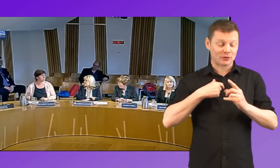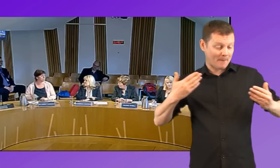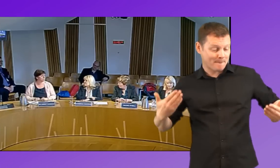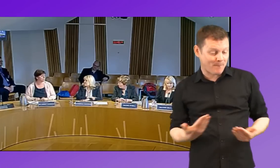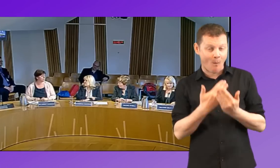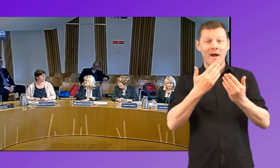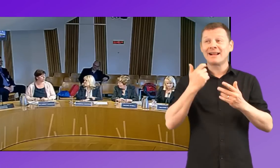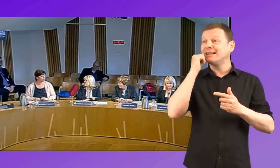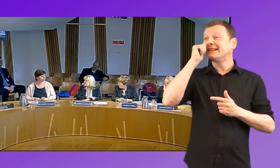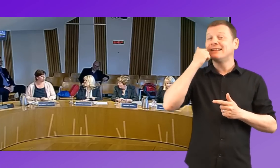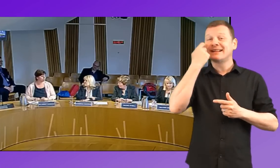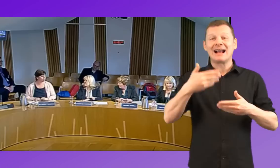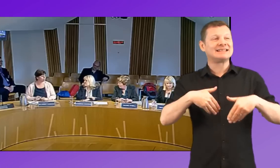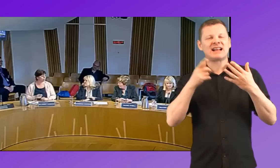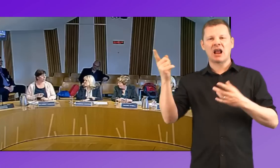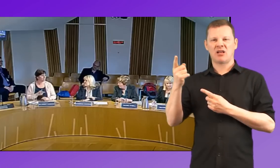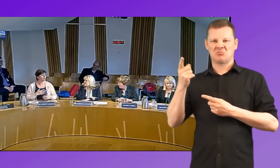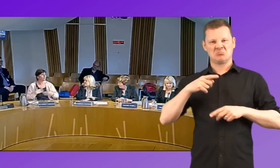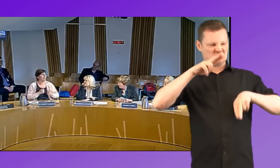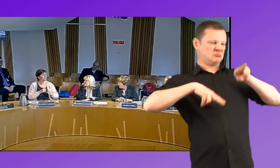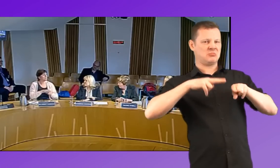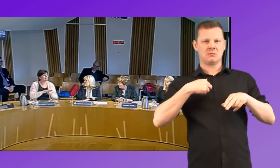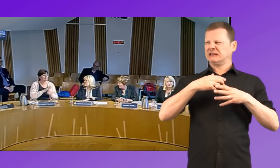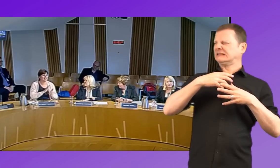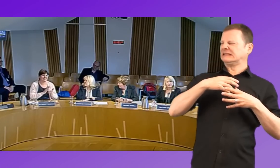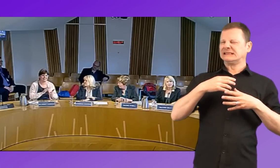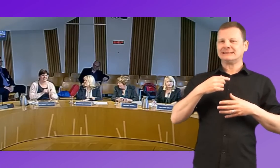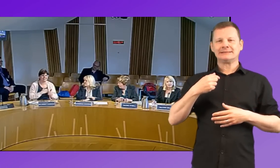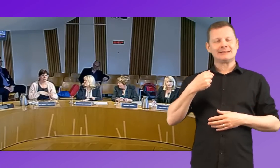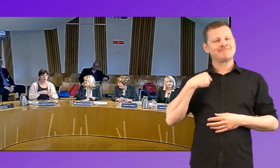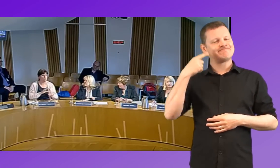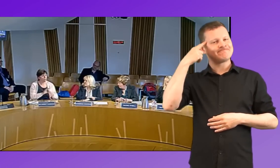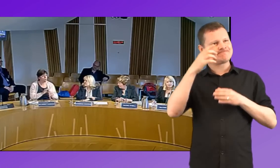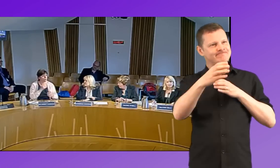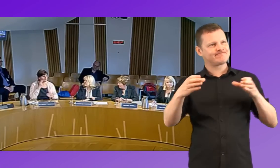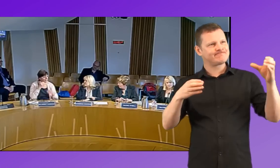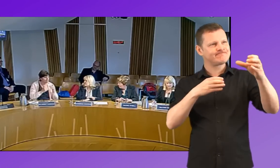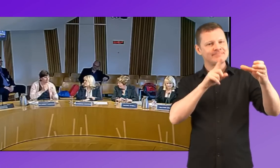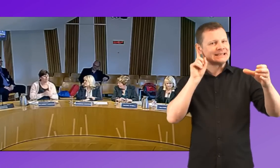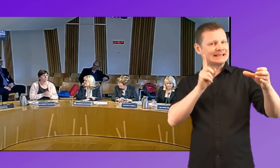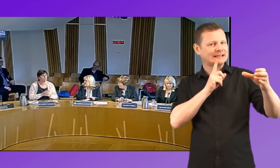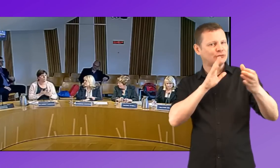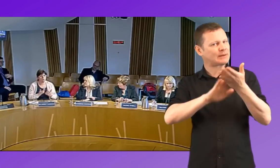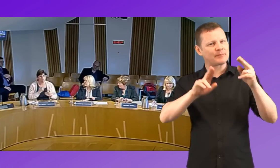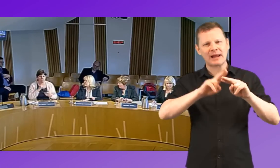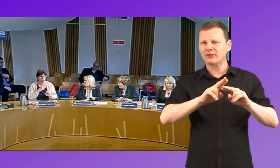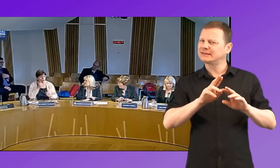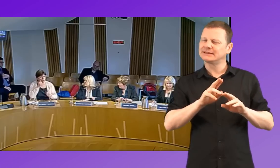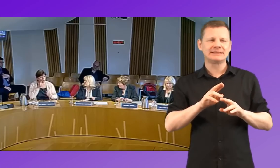I put myself into the hearing, um, parents, um, position. And I think, you know, you know, the, health, the health